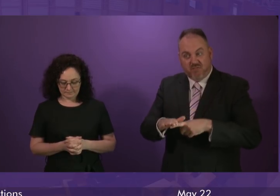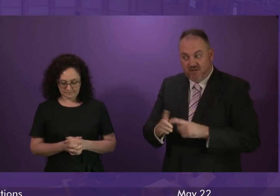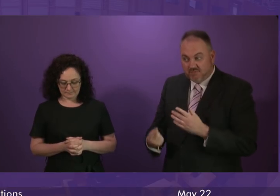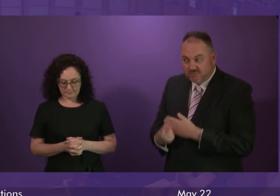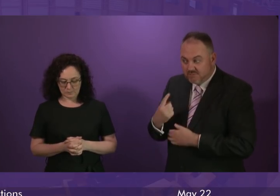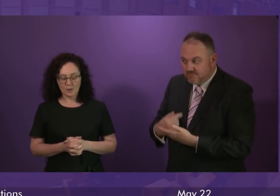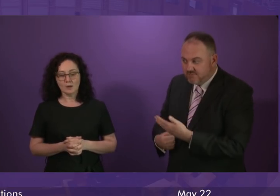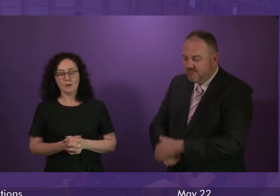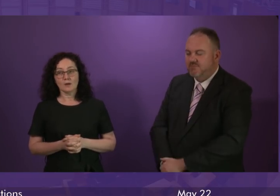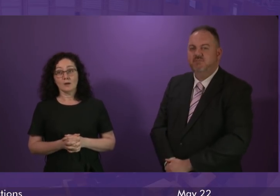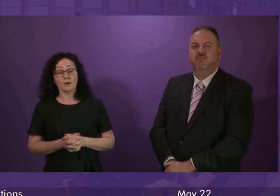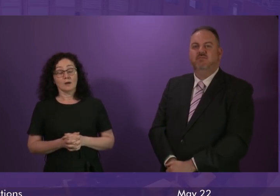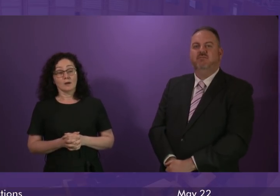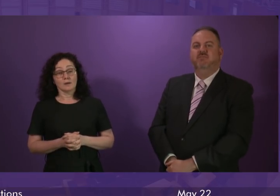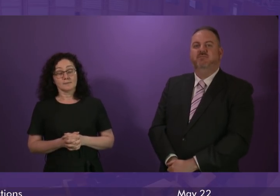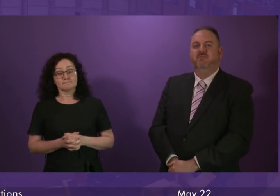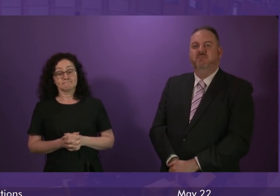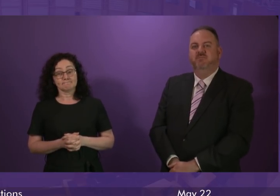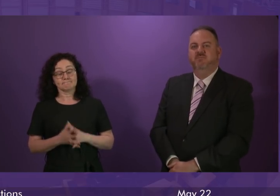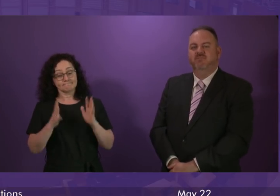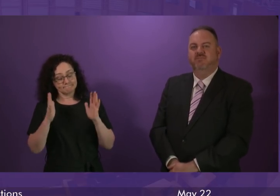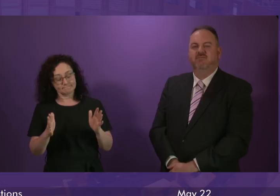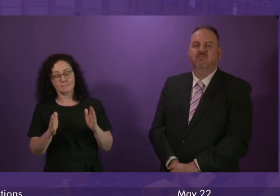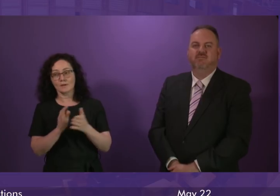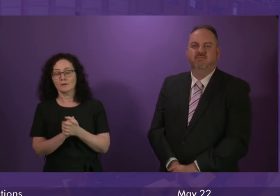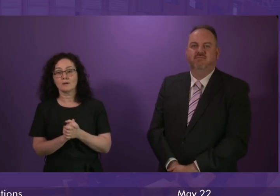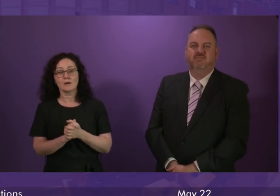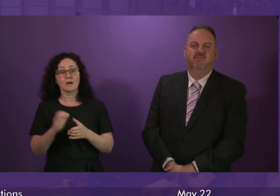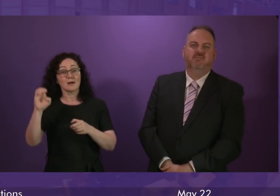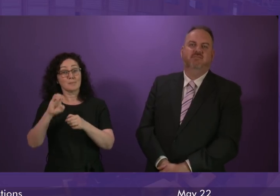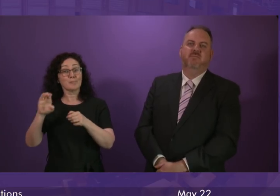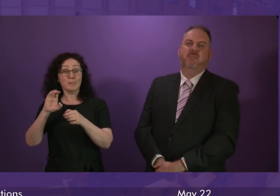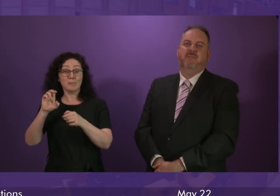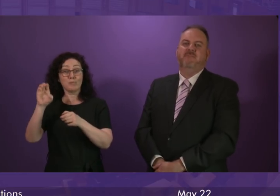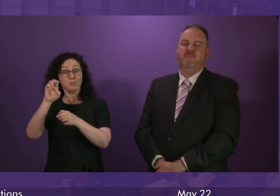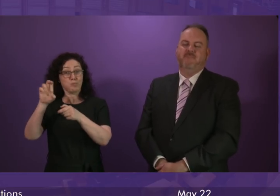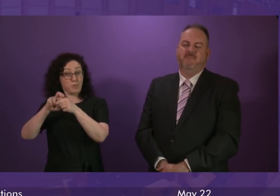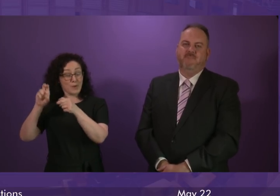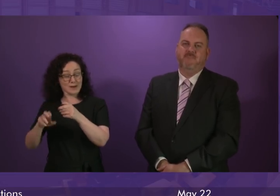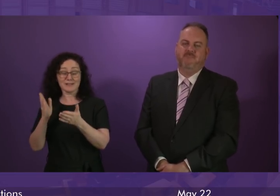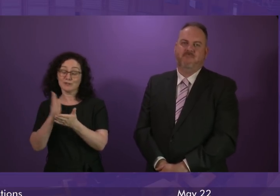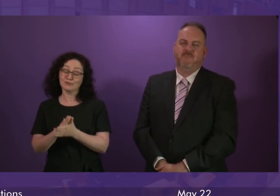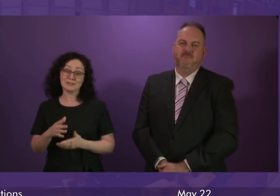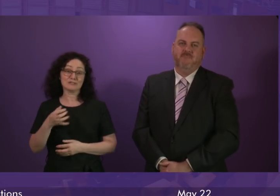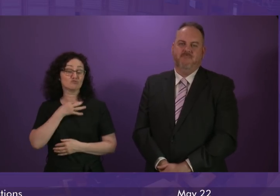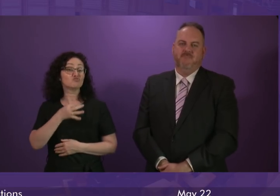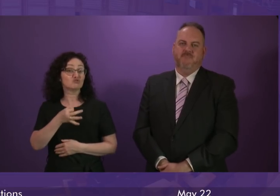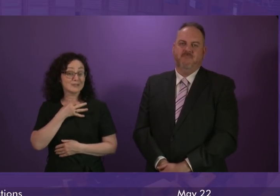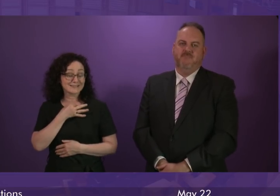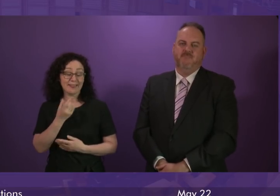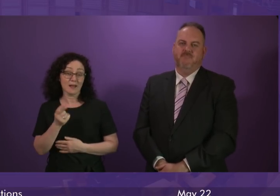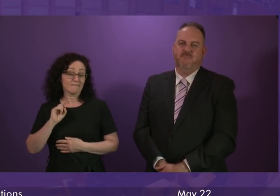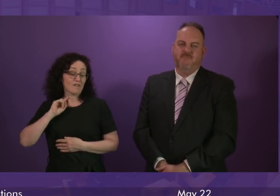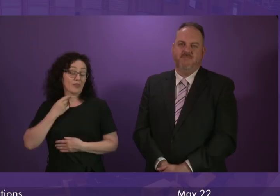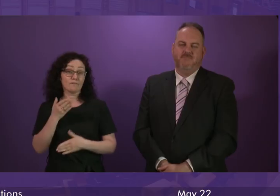First Minister. Well, there is no doubt Brexit is a real threat. Being taken out of the single market is a grave threat to jobs in